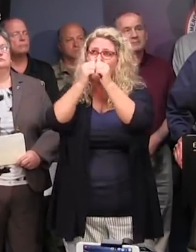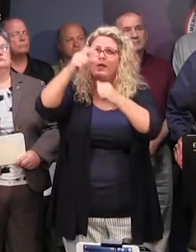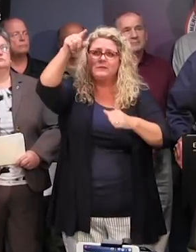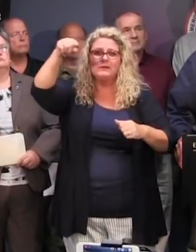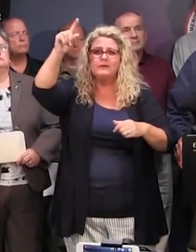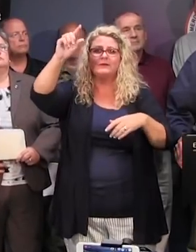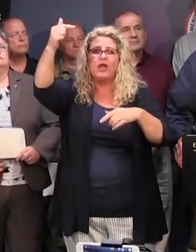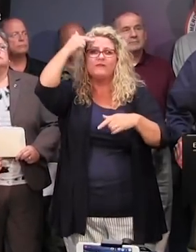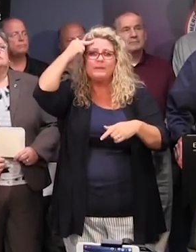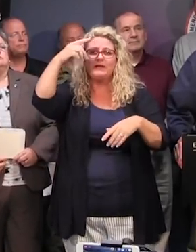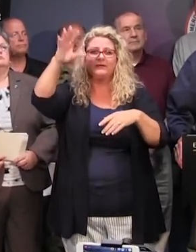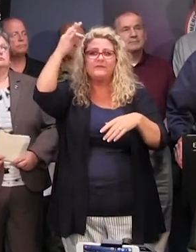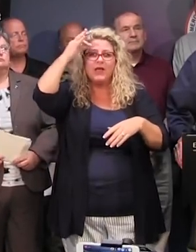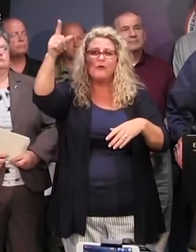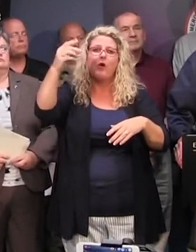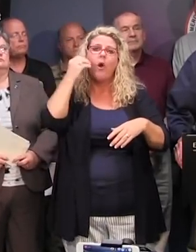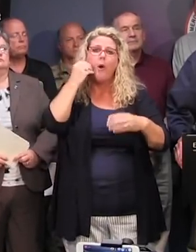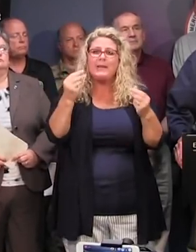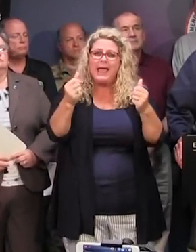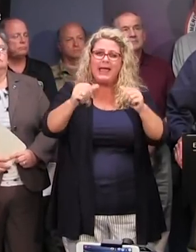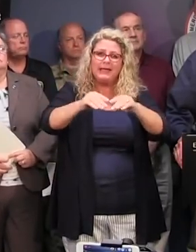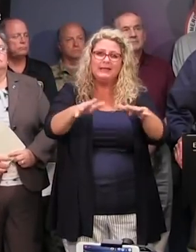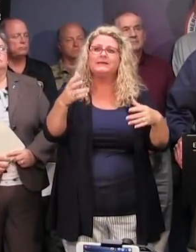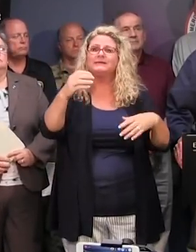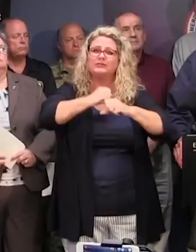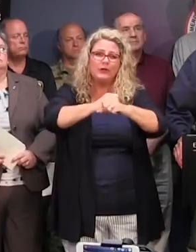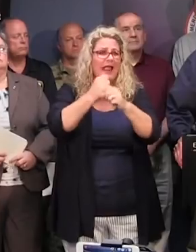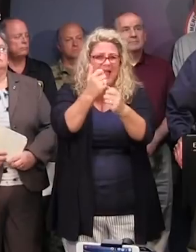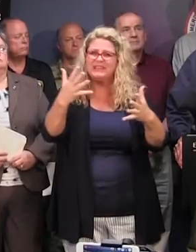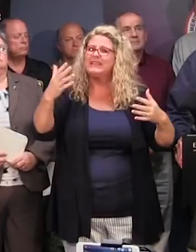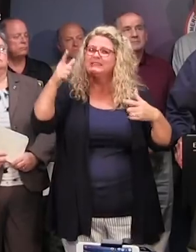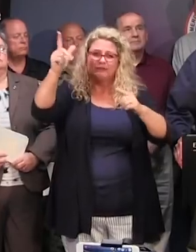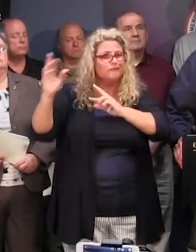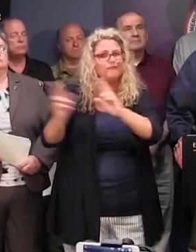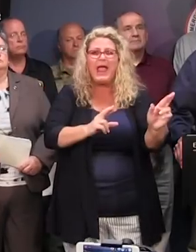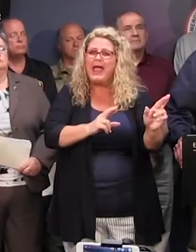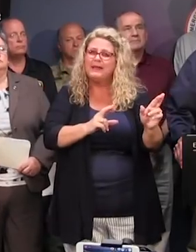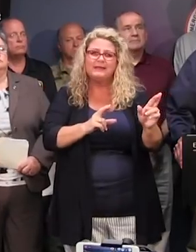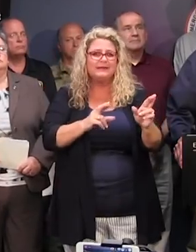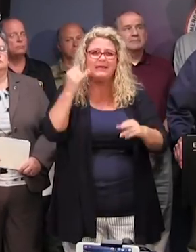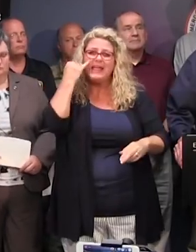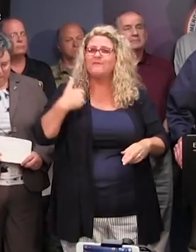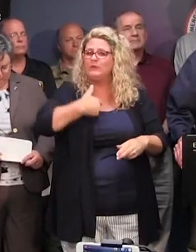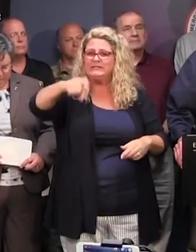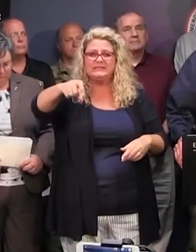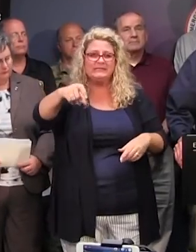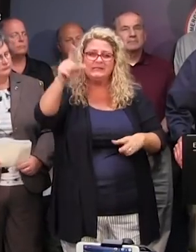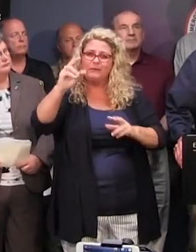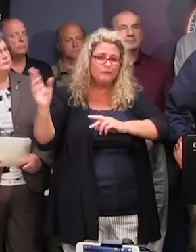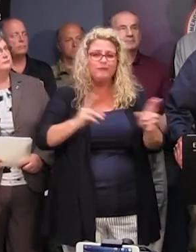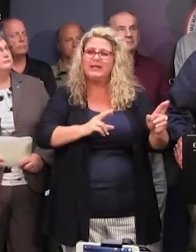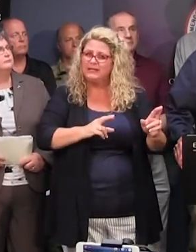all of the Director of Homeland Security. They've all are available for further requests and they're all